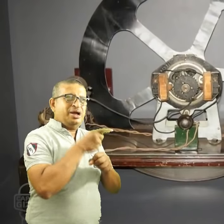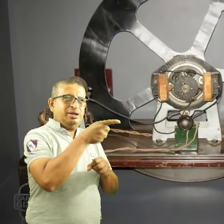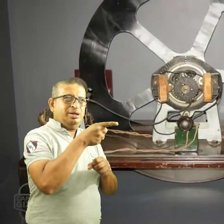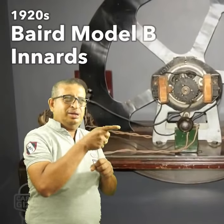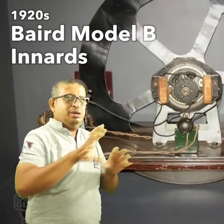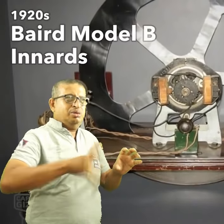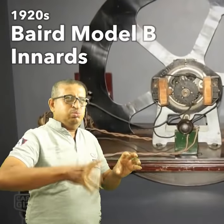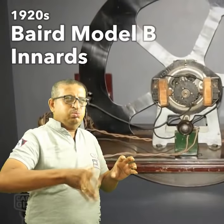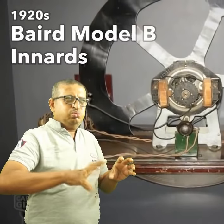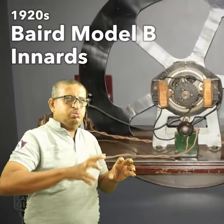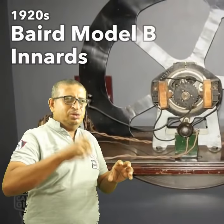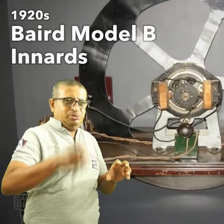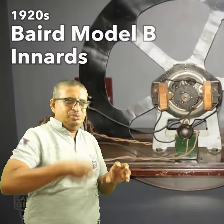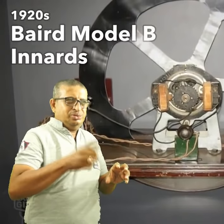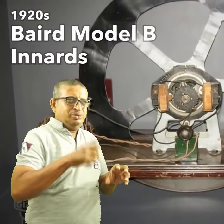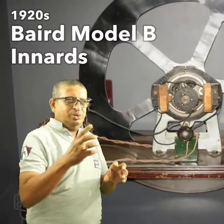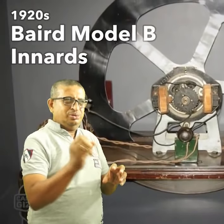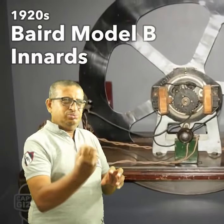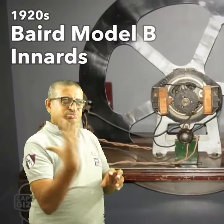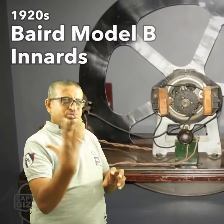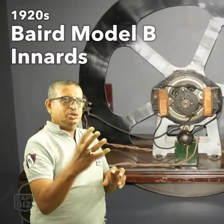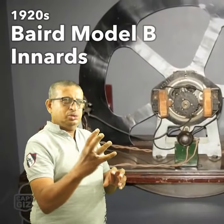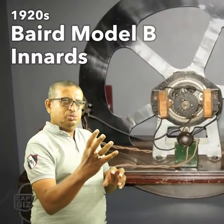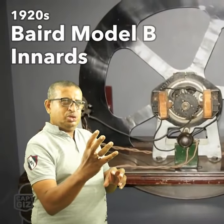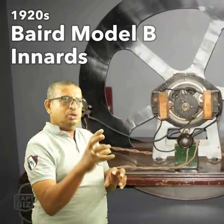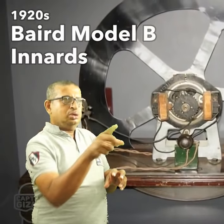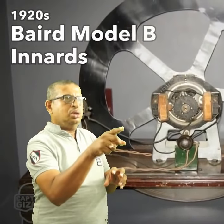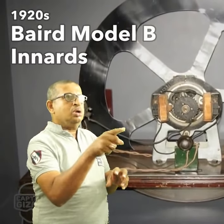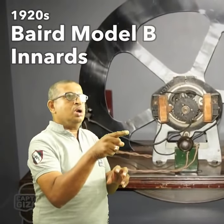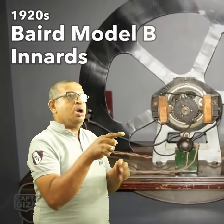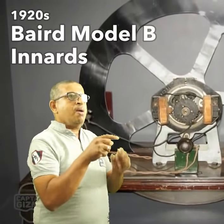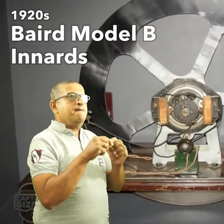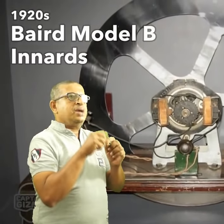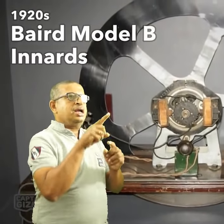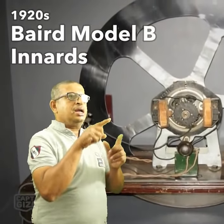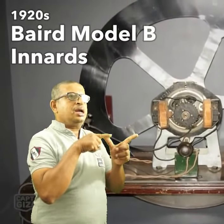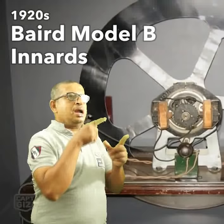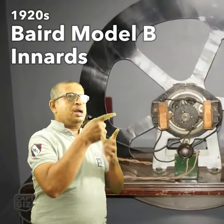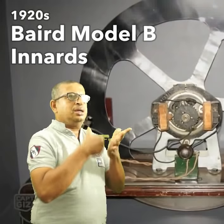These first TVs were very simple, in comparison to our technology today.